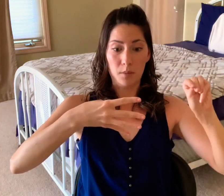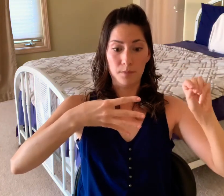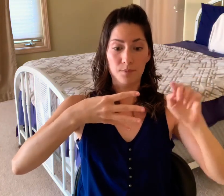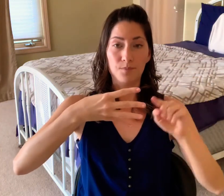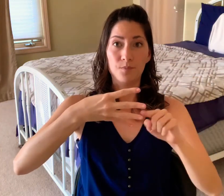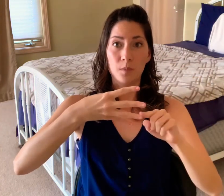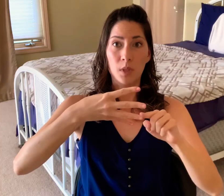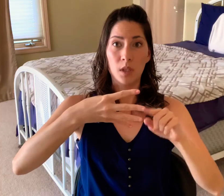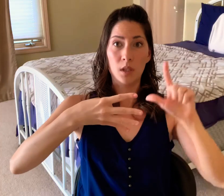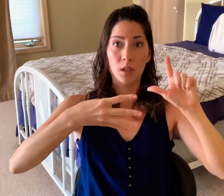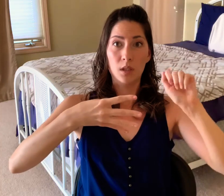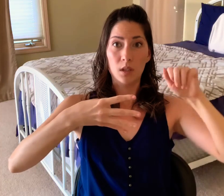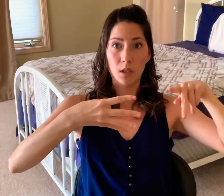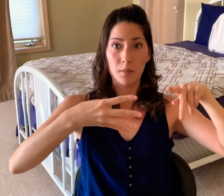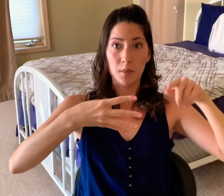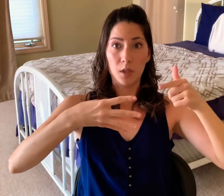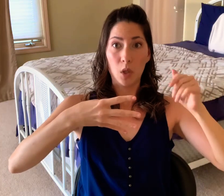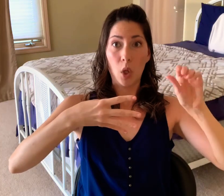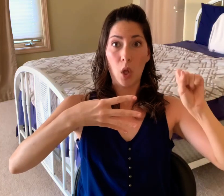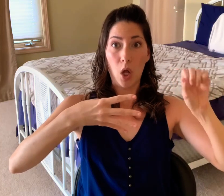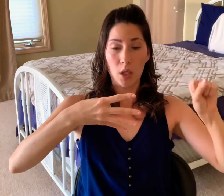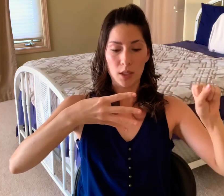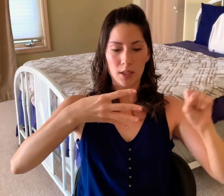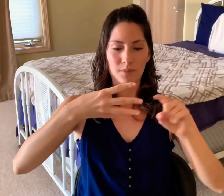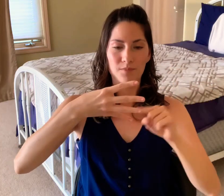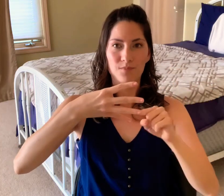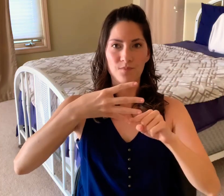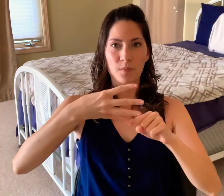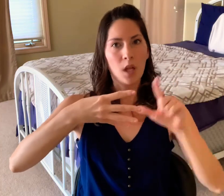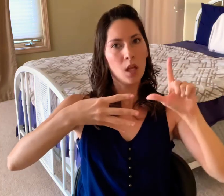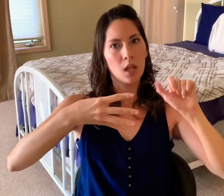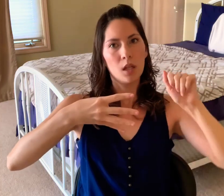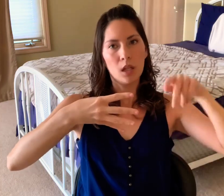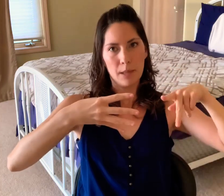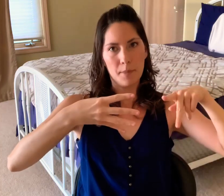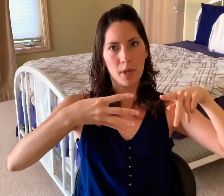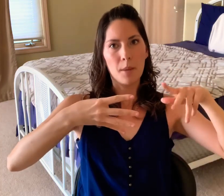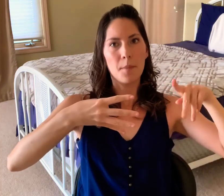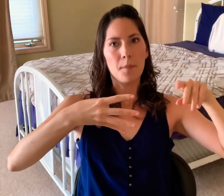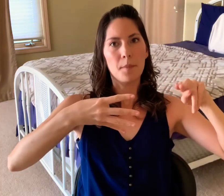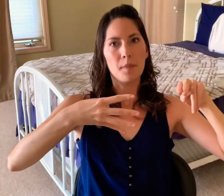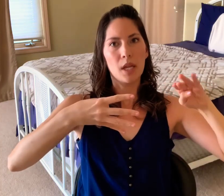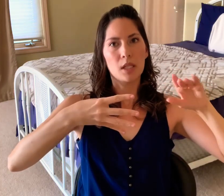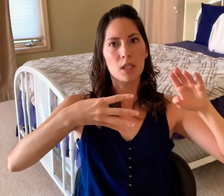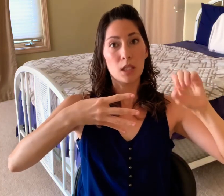lip balms, lip glosses and lip pencils